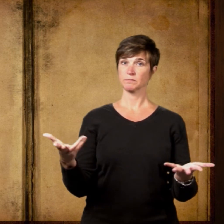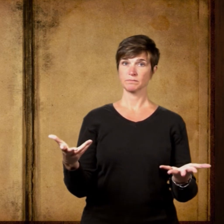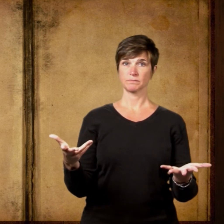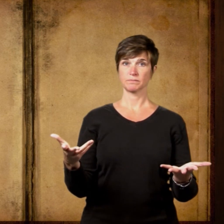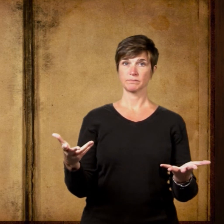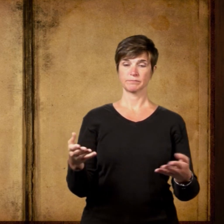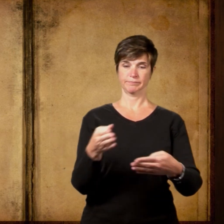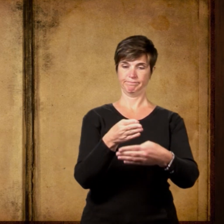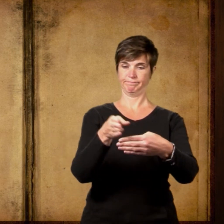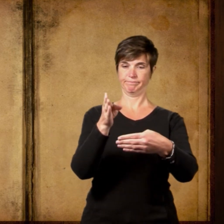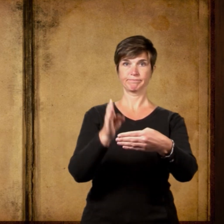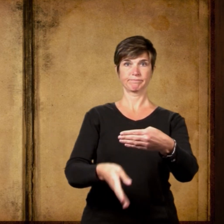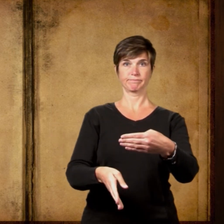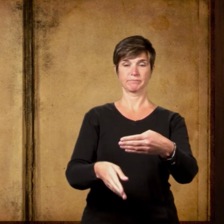to end